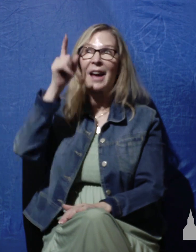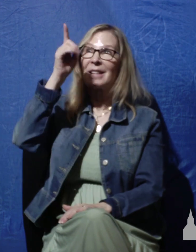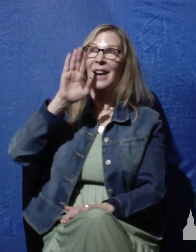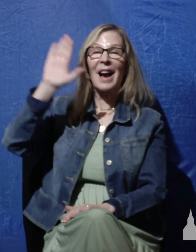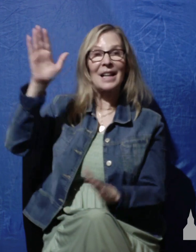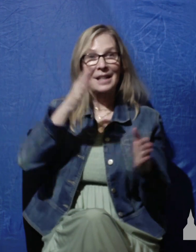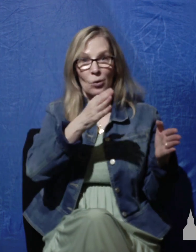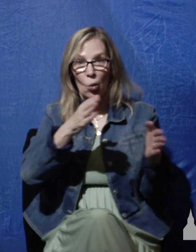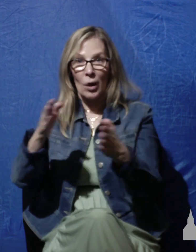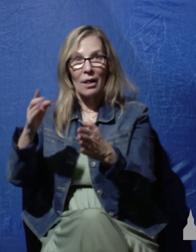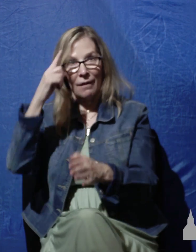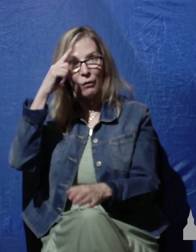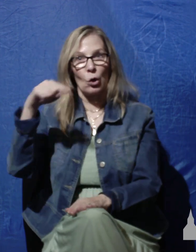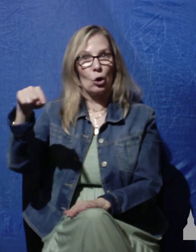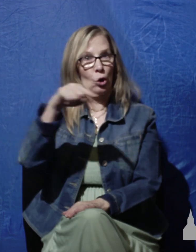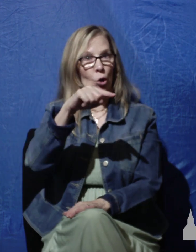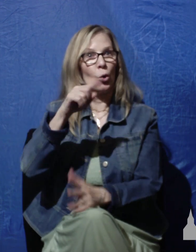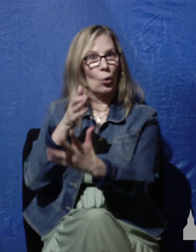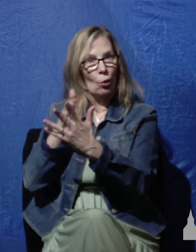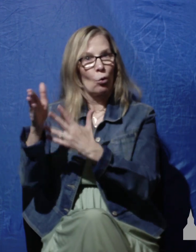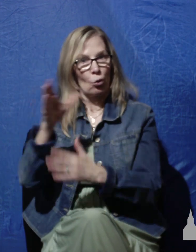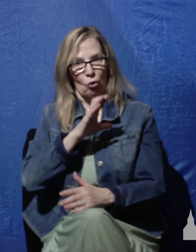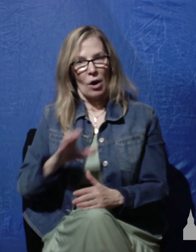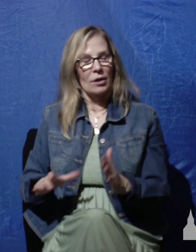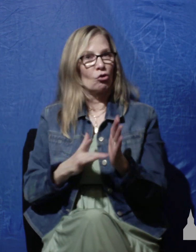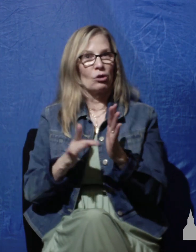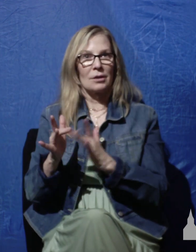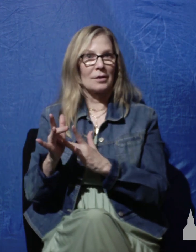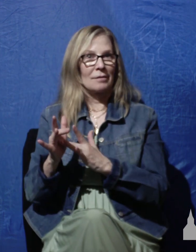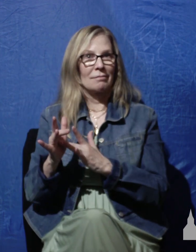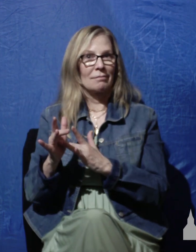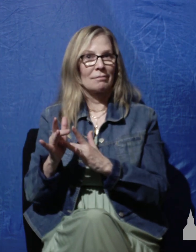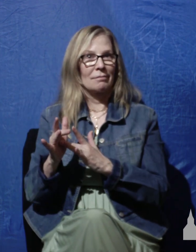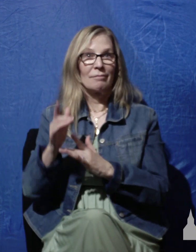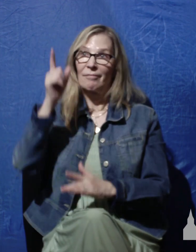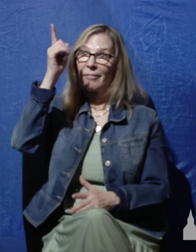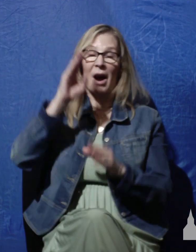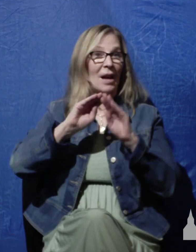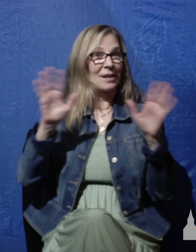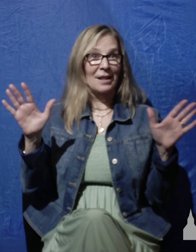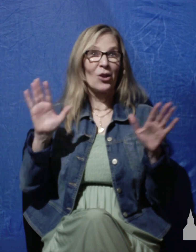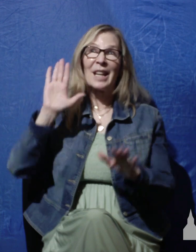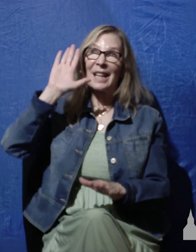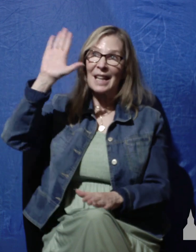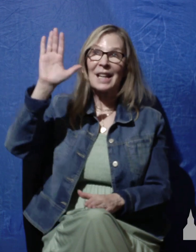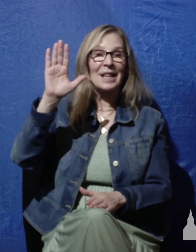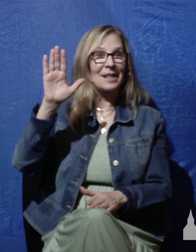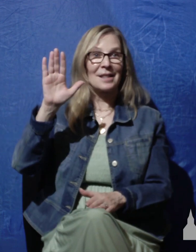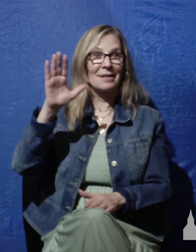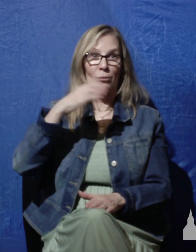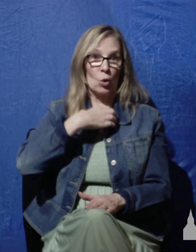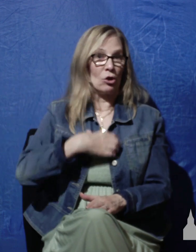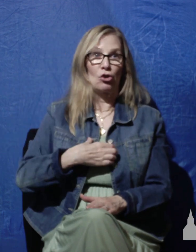Jesus. God makes it very clear that it is his will that we give him thanks for